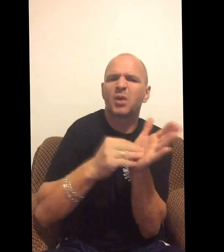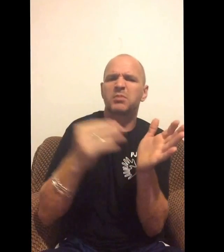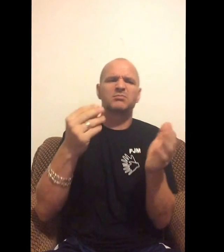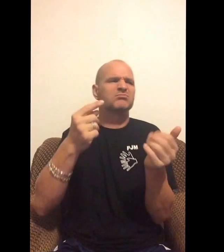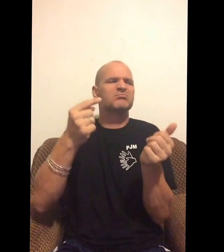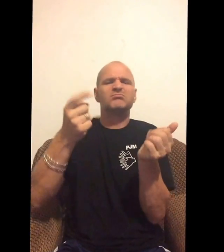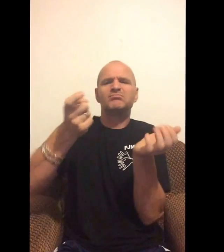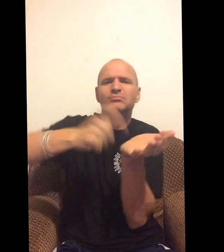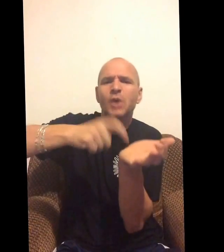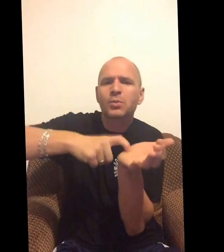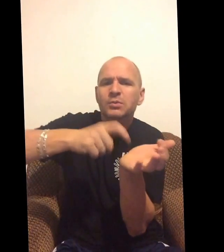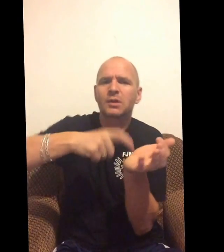Day